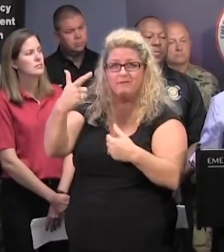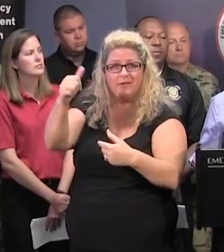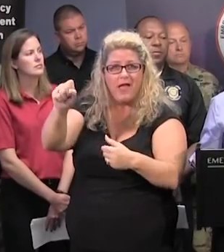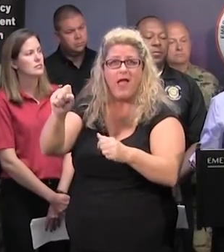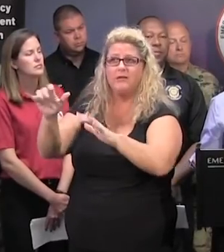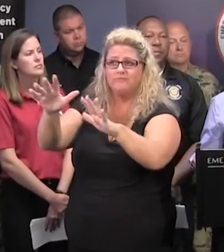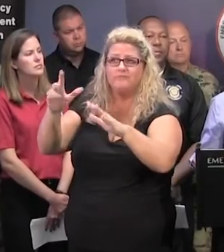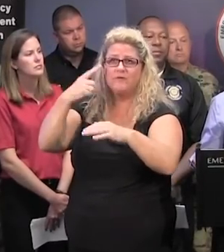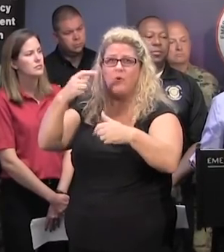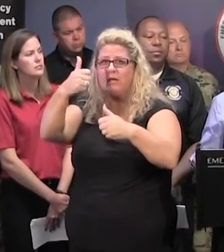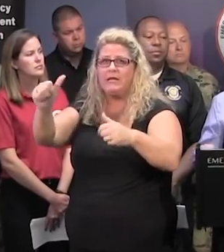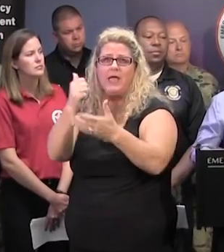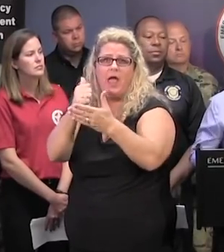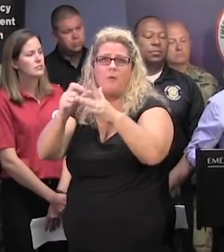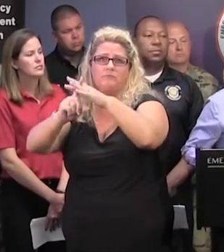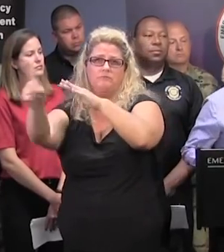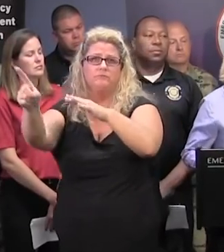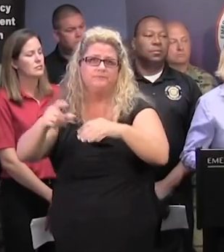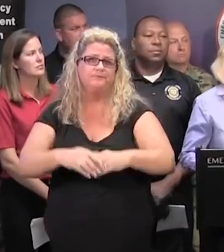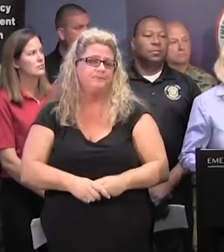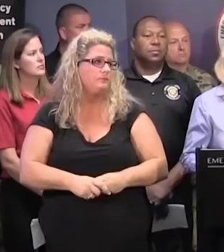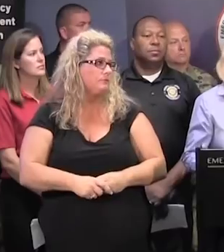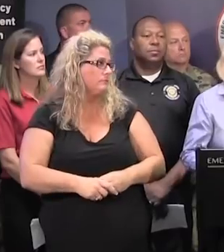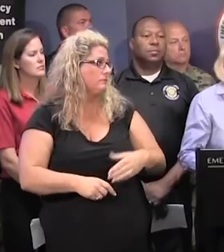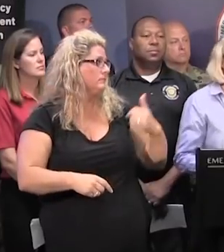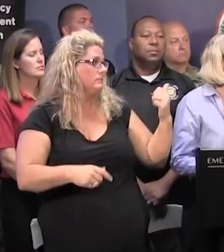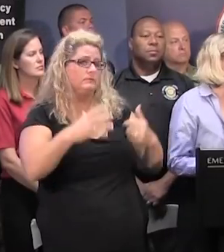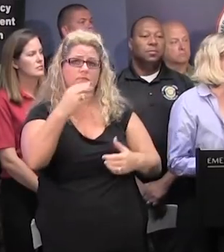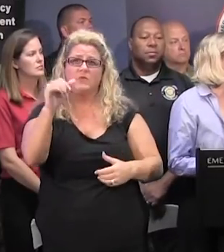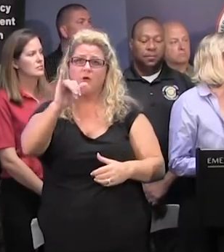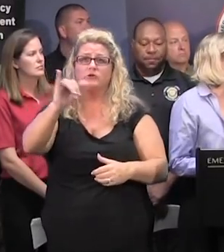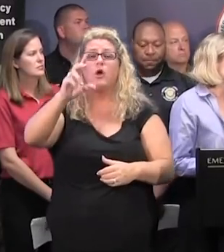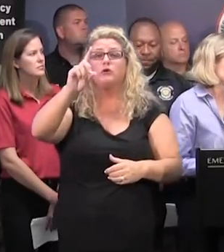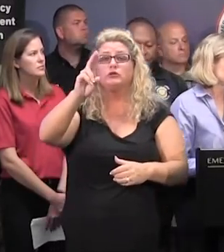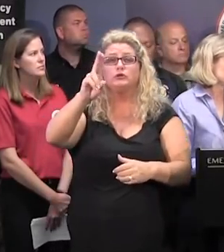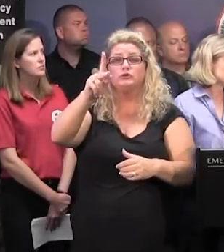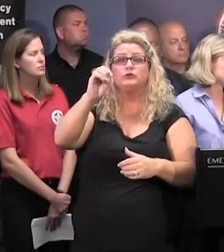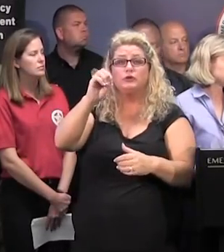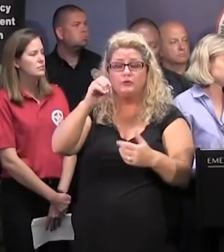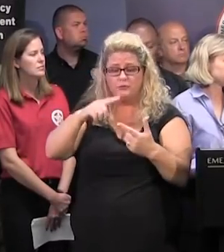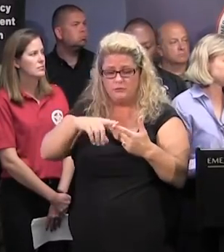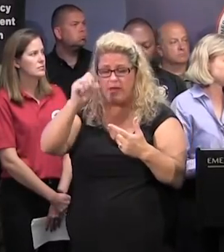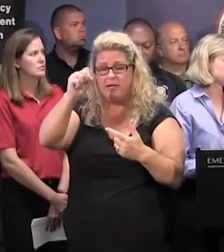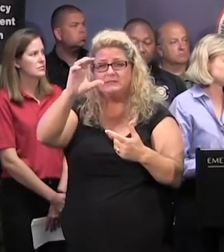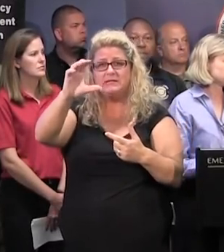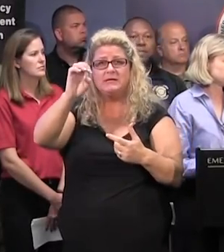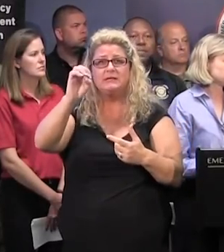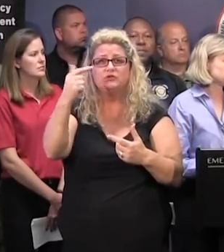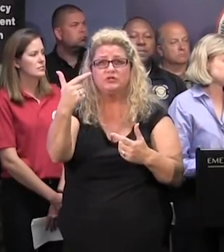for any continued evacuation. Thank you. And we've also heard from Duke, S-C-E-N-G,